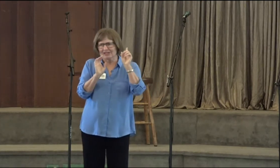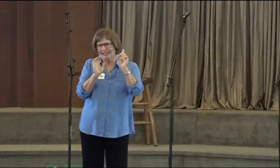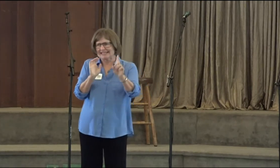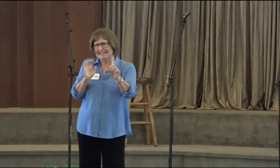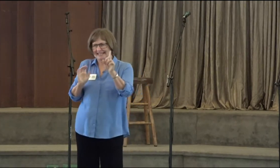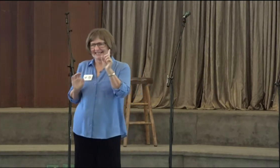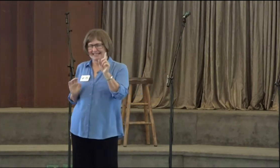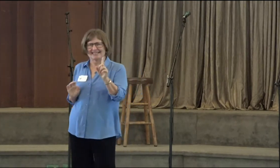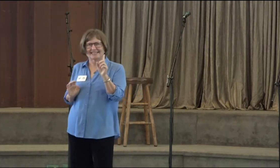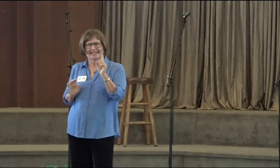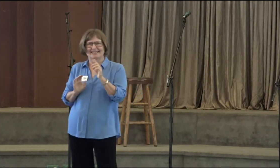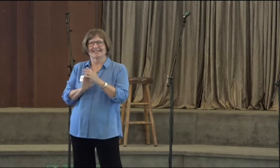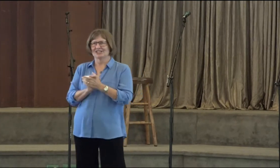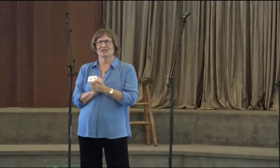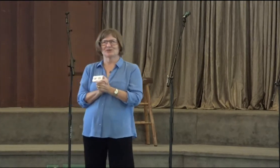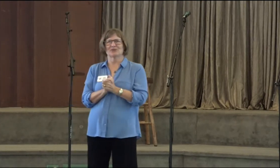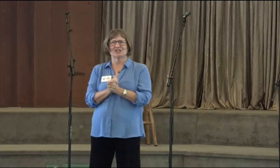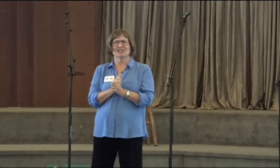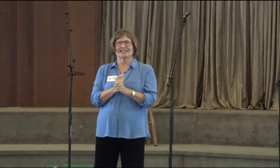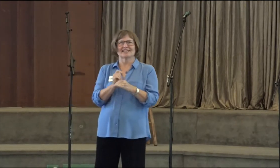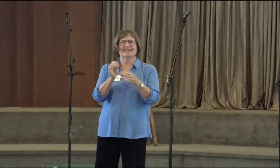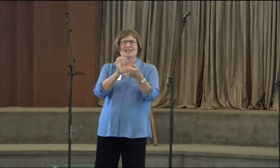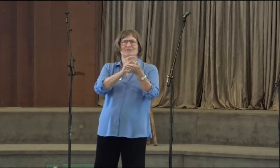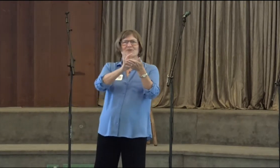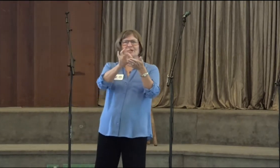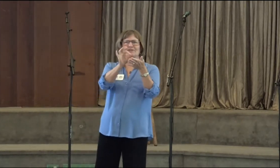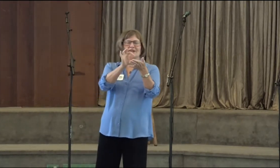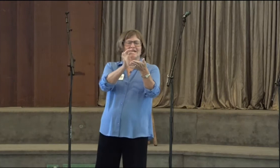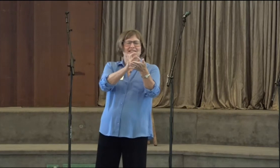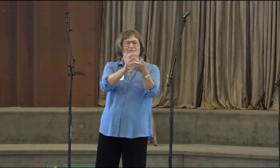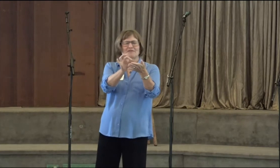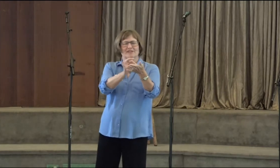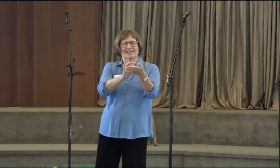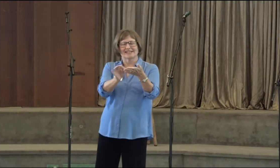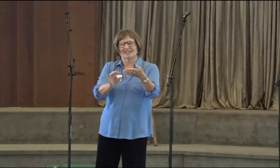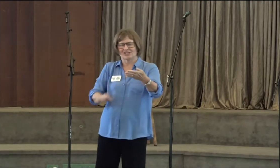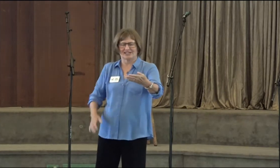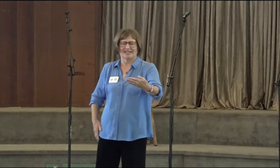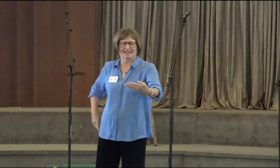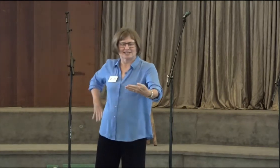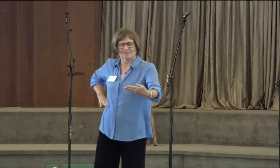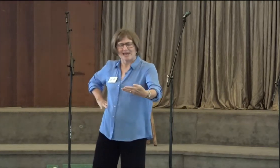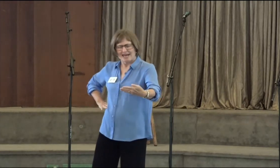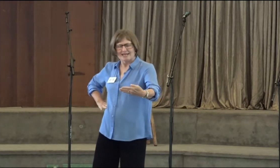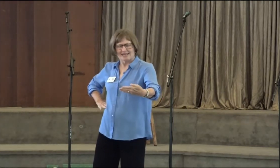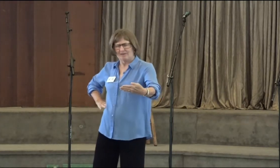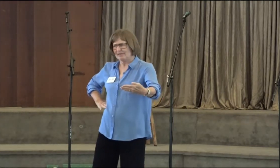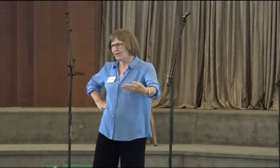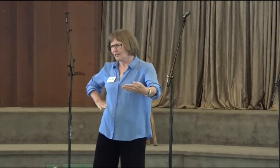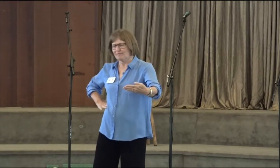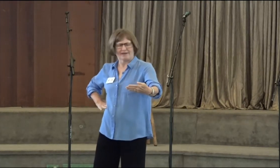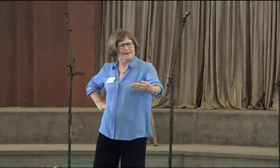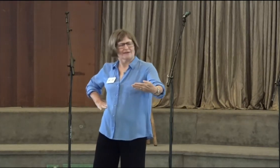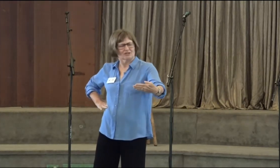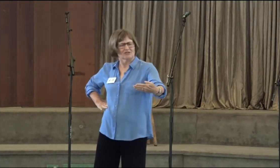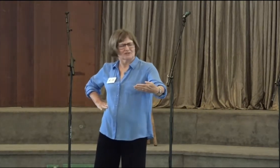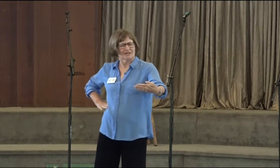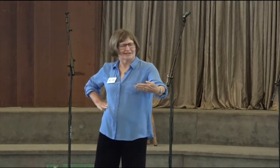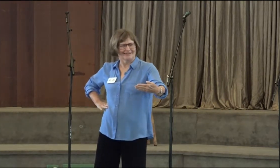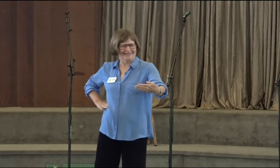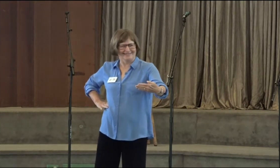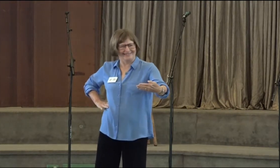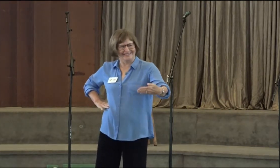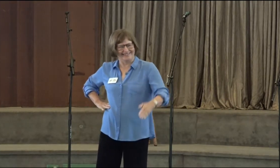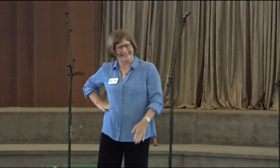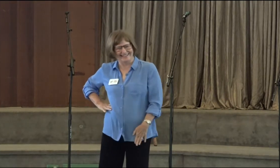Remind me. Lita. Lita. She was great. She said things. I wrote down some of the things that she said. And I was like, yeah, I'll be talking about that too.